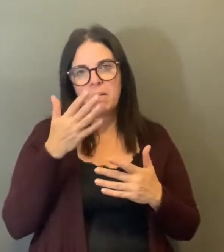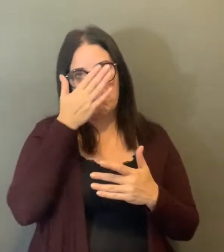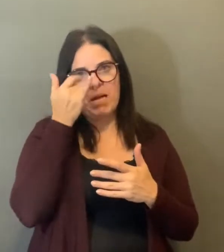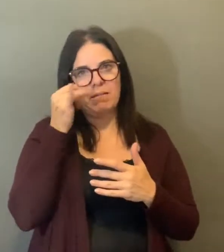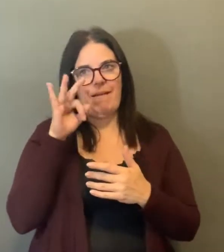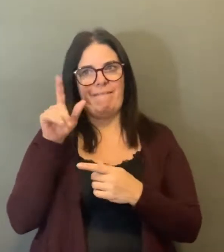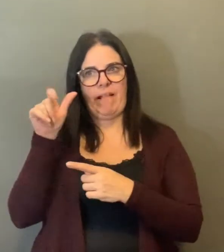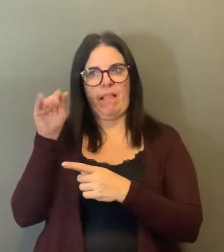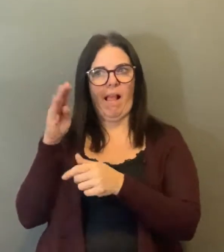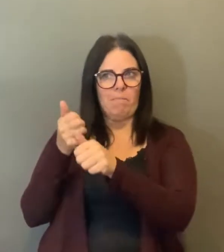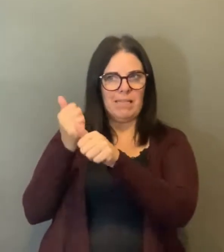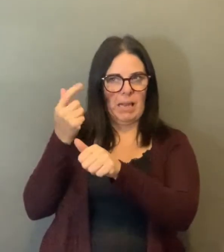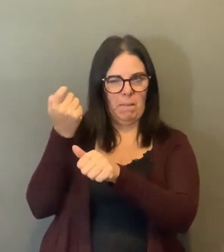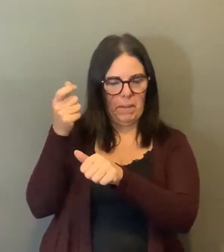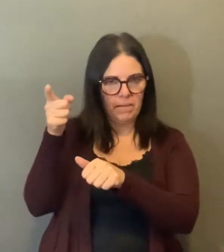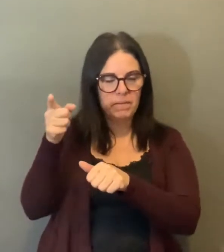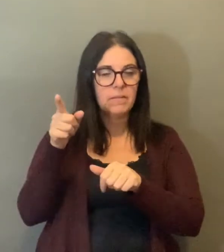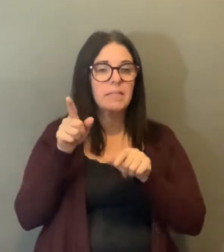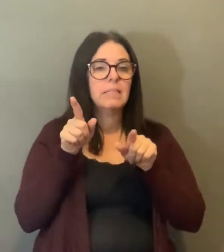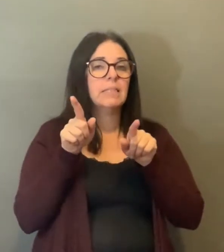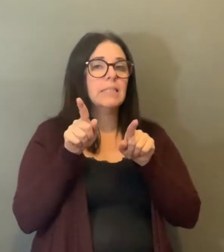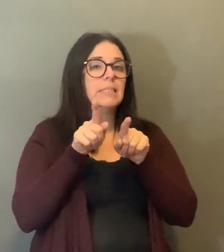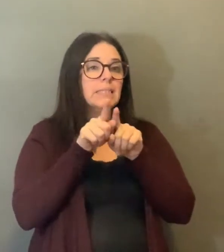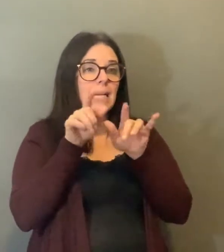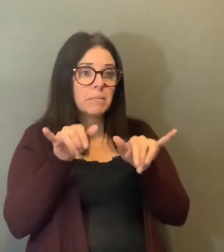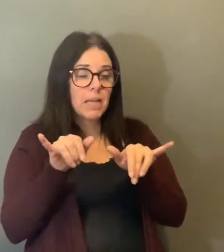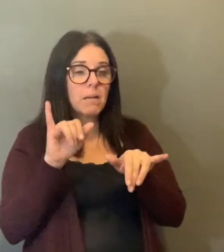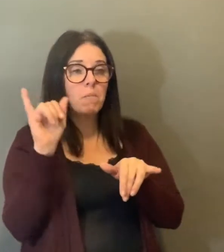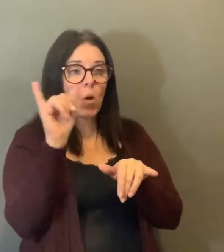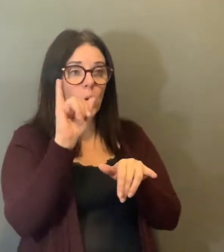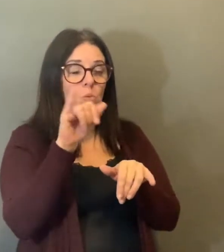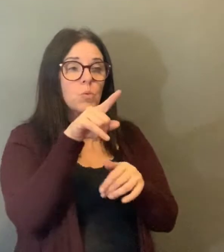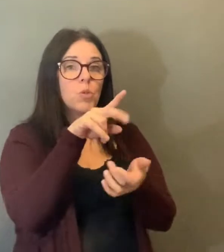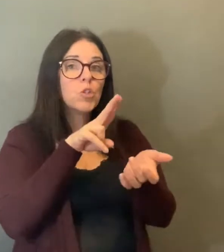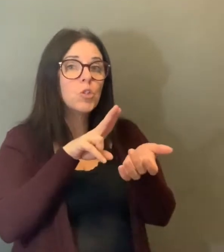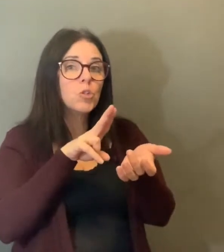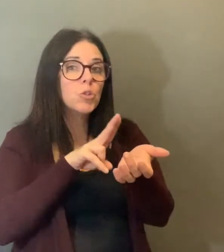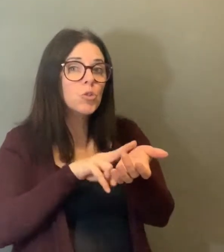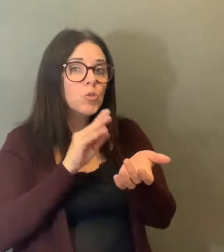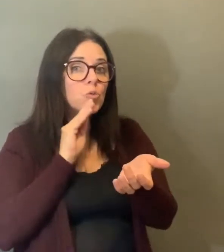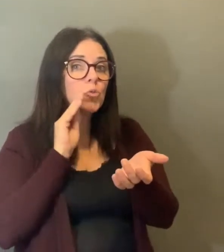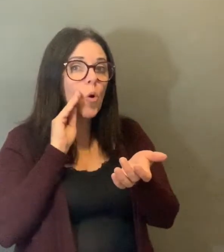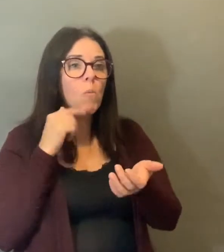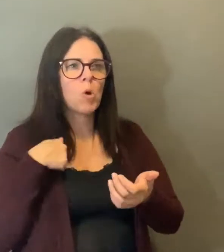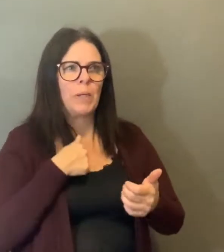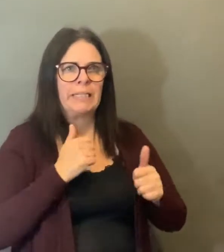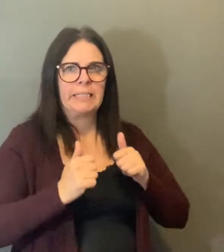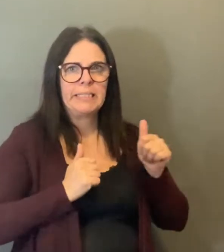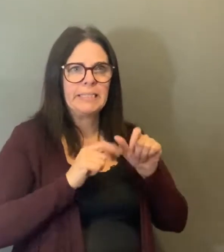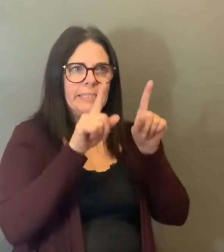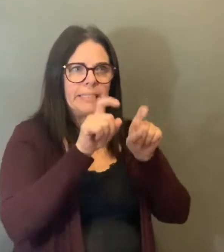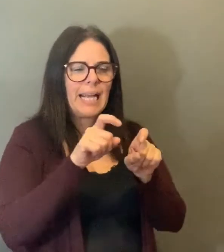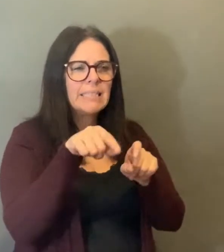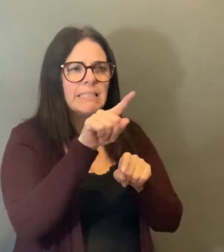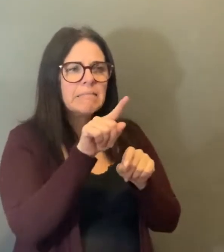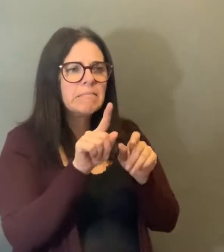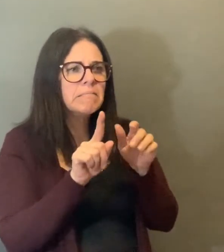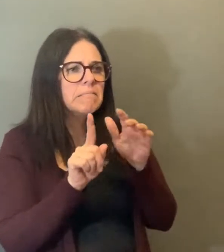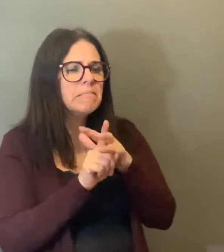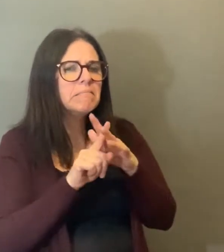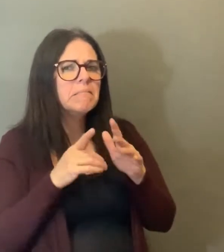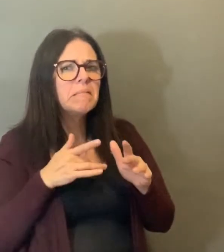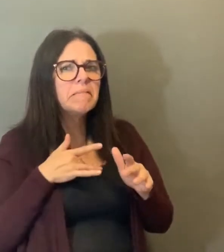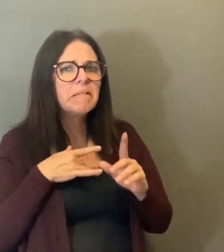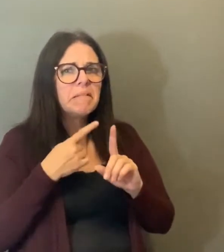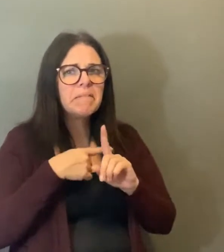those results, and so that's one aspect of getting more cases today. And secondary, as we mentioned,